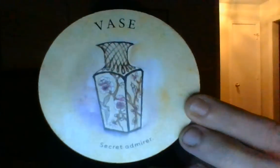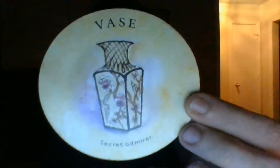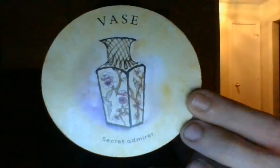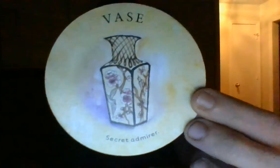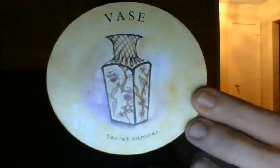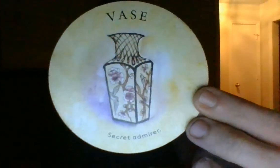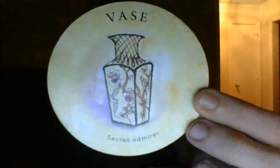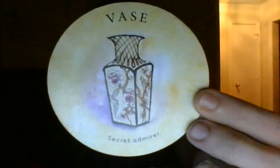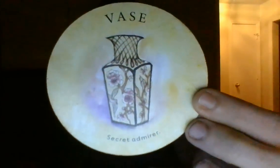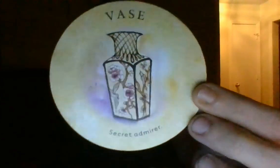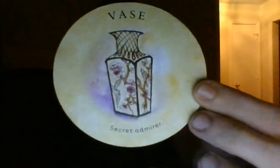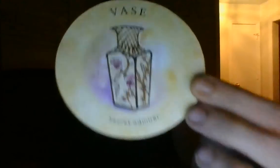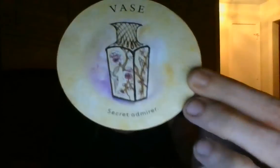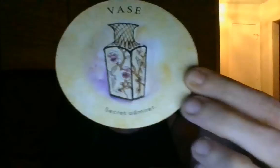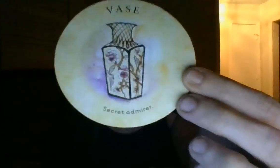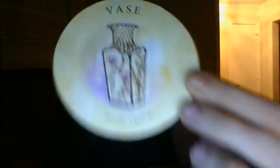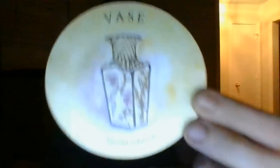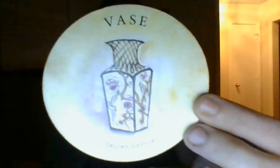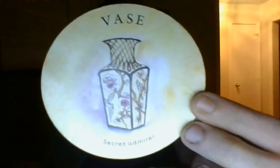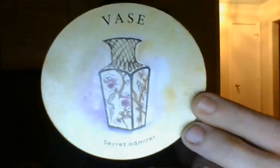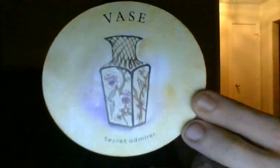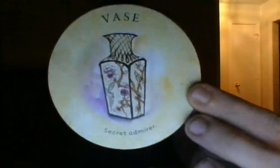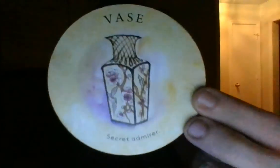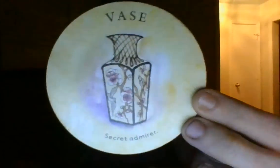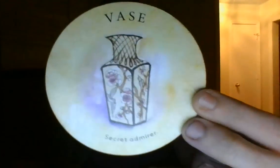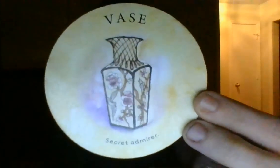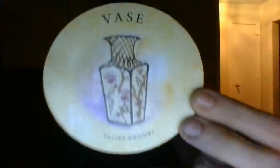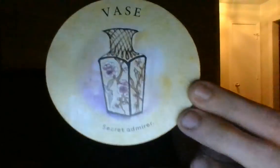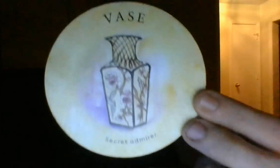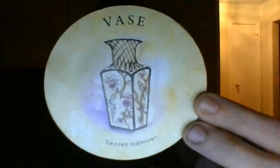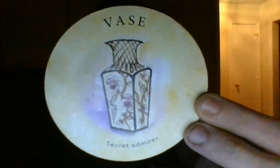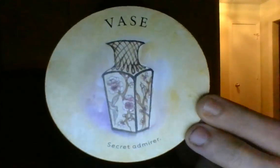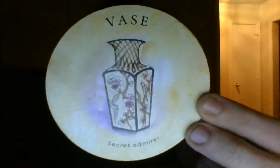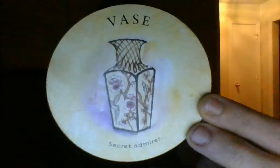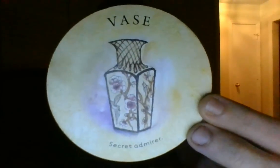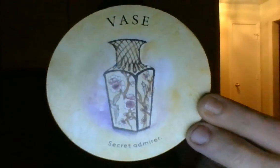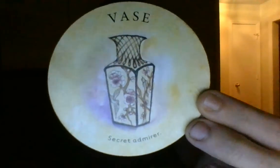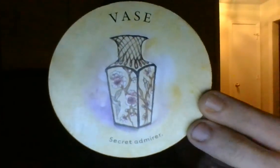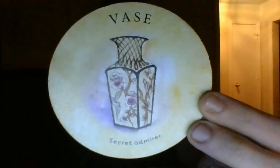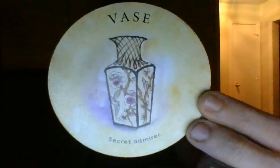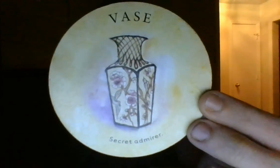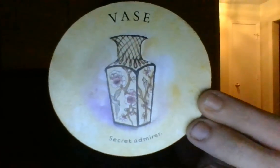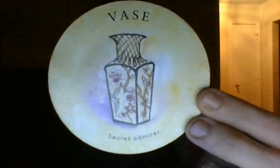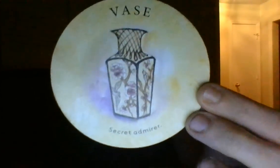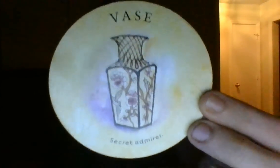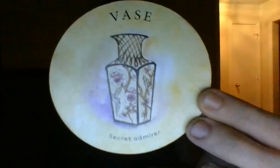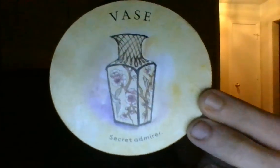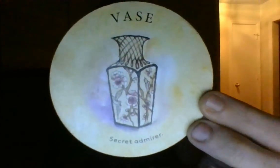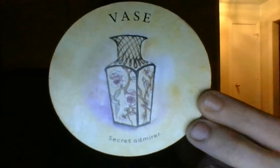Someone is about to have their jaw dropped to the ground when they see this reading. Jaw dropped.